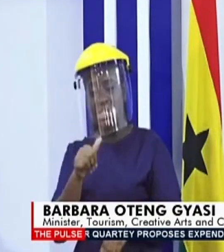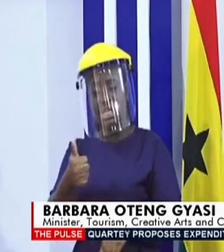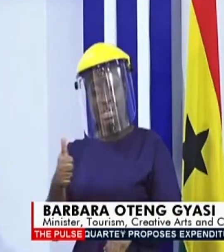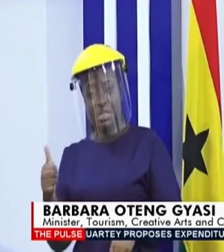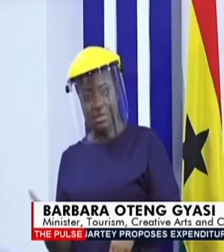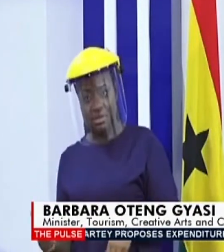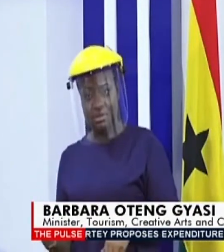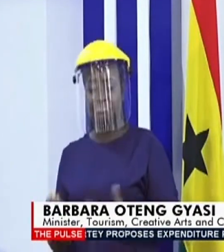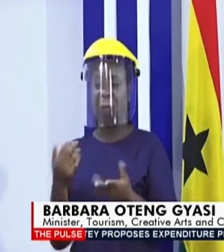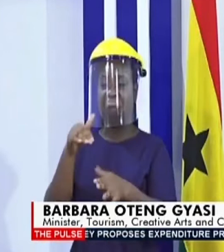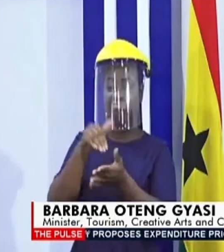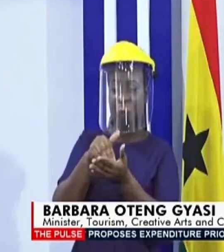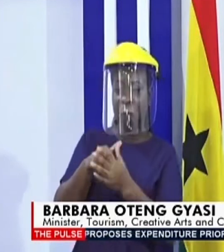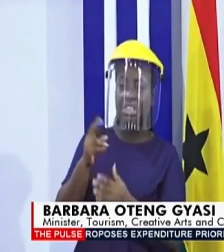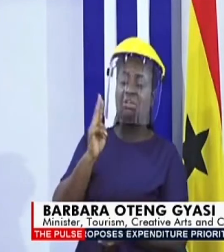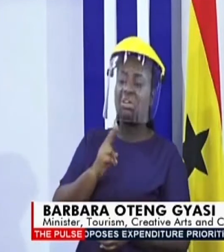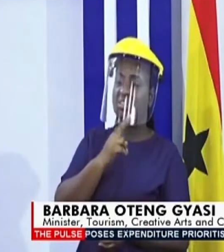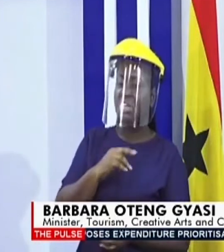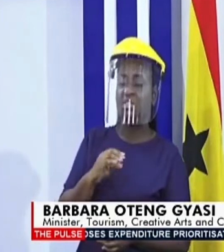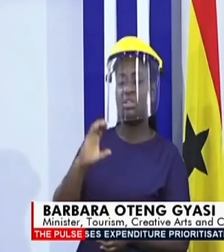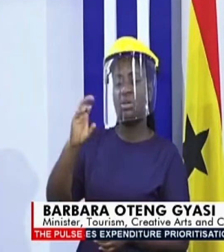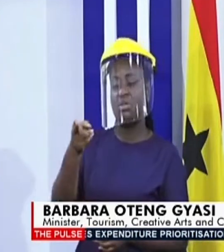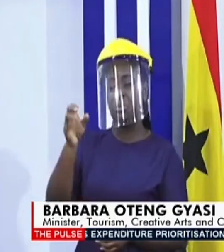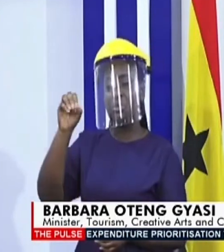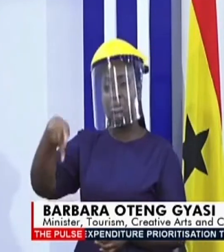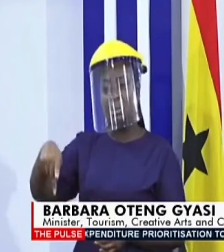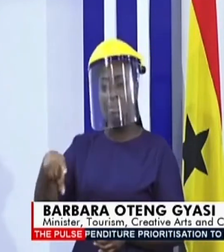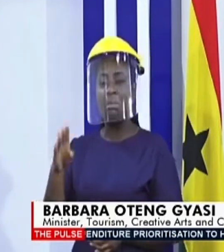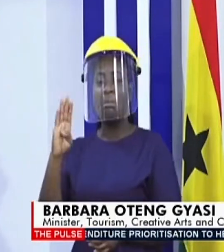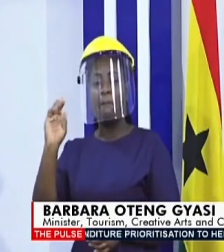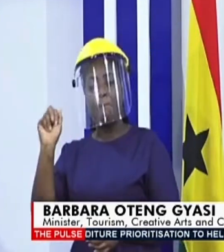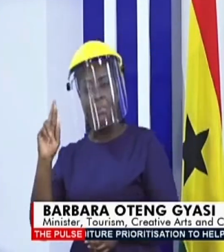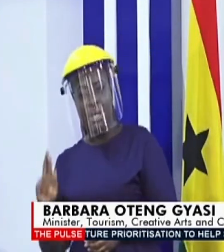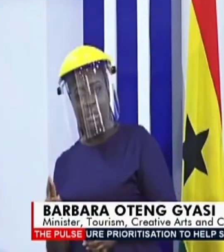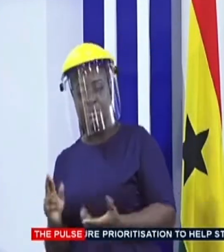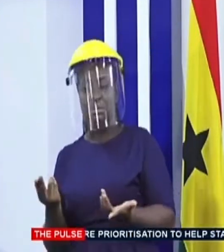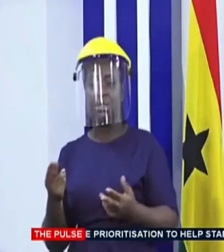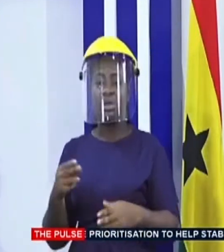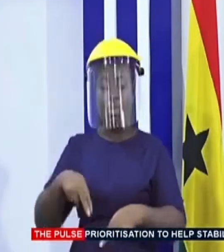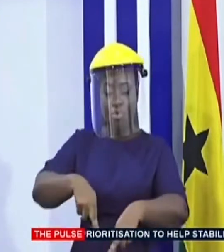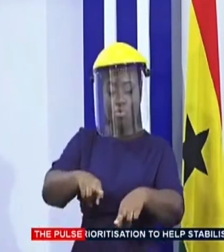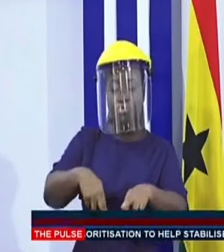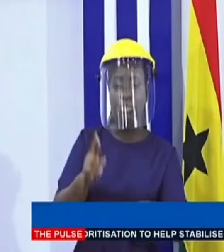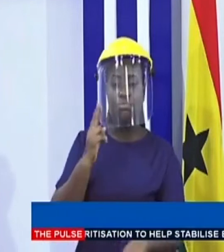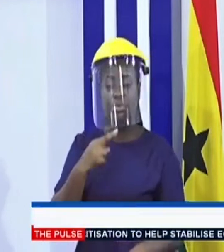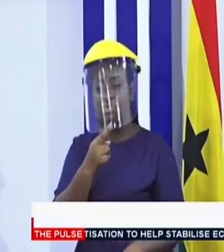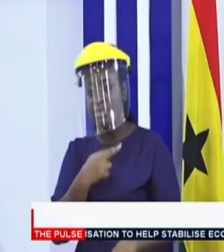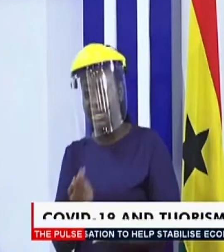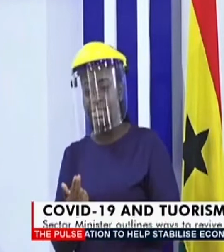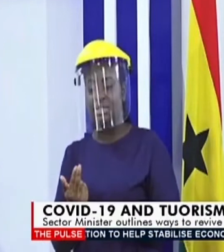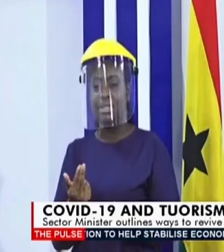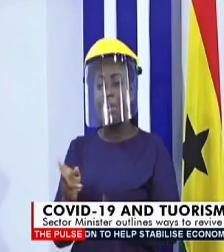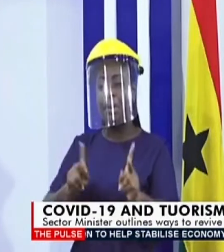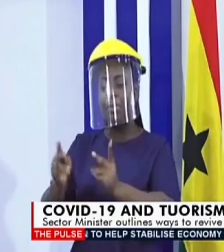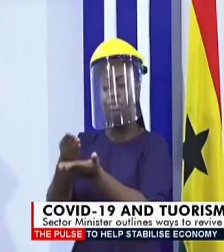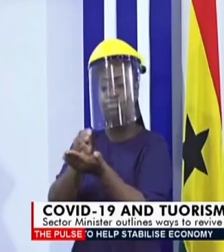comprising the restaurants, shop bars, snack bars, highway rest stops, fast food and coffee and